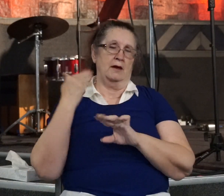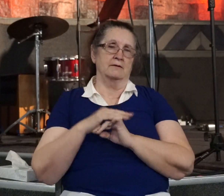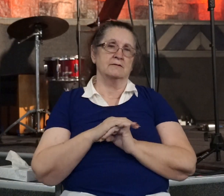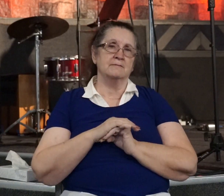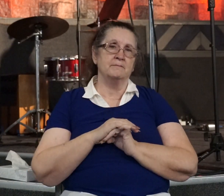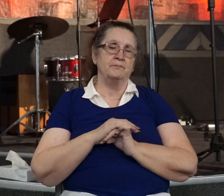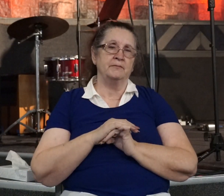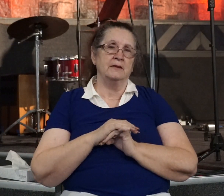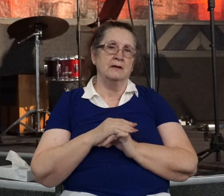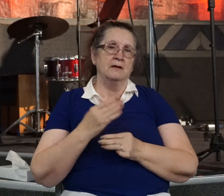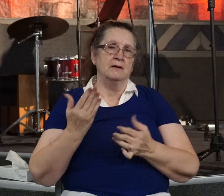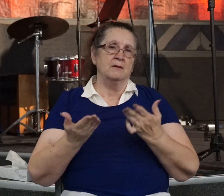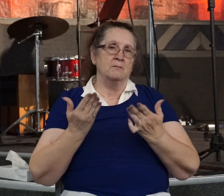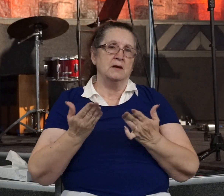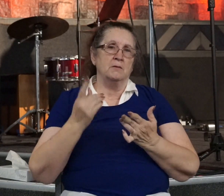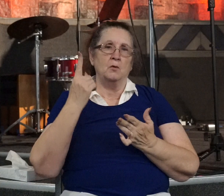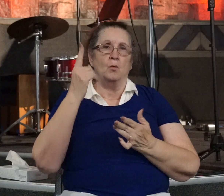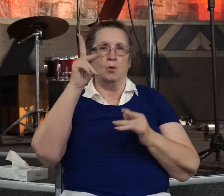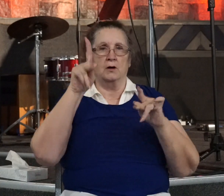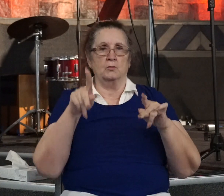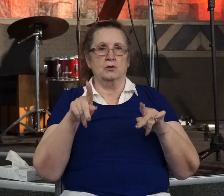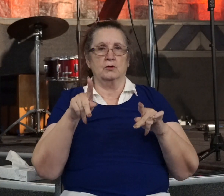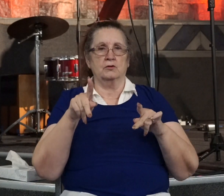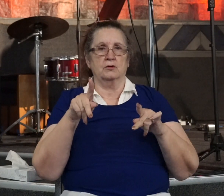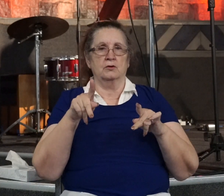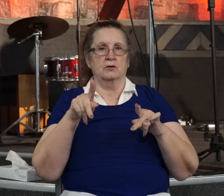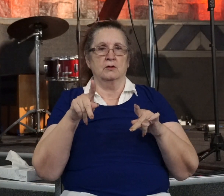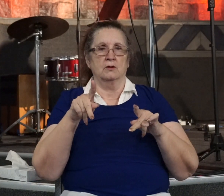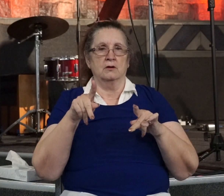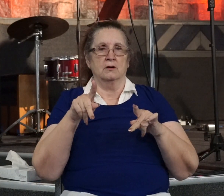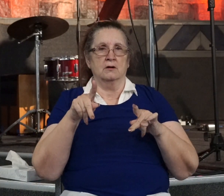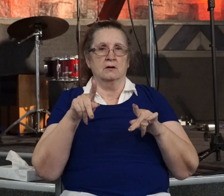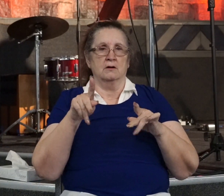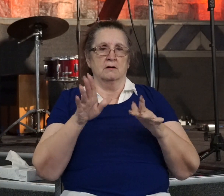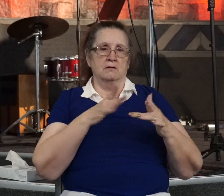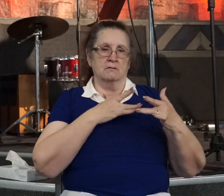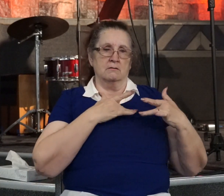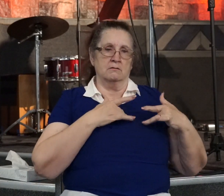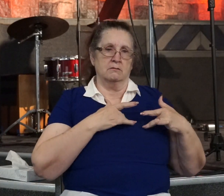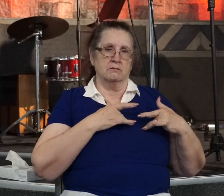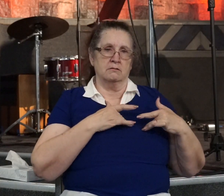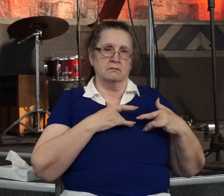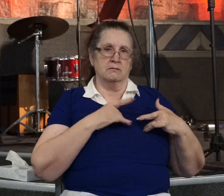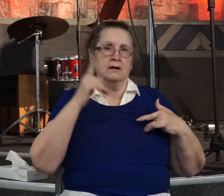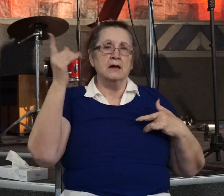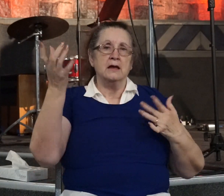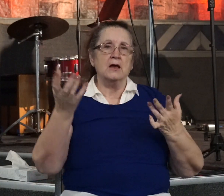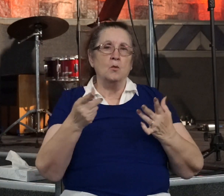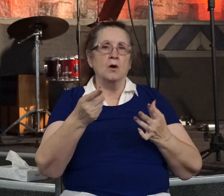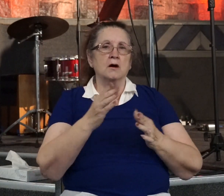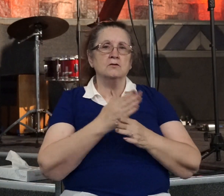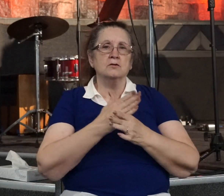Maybe there's just one person you've been putting on your heart to share the love of Christ with. To share Jesus with.